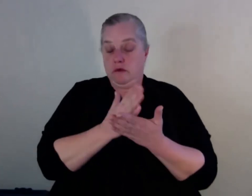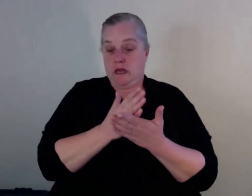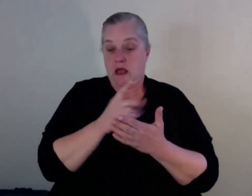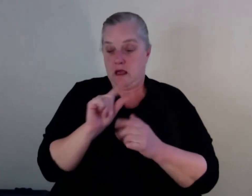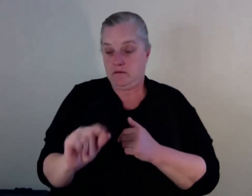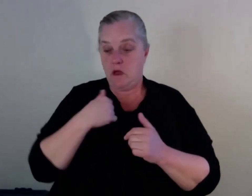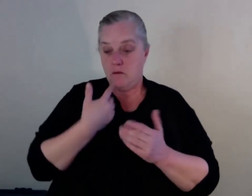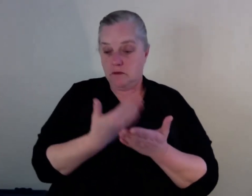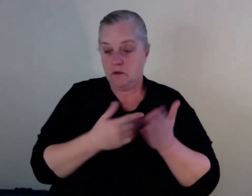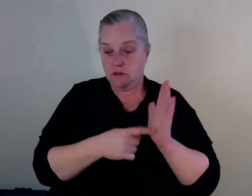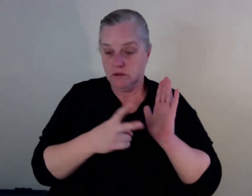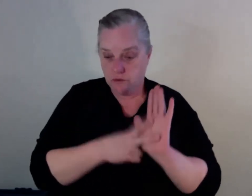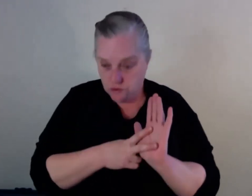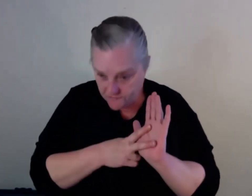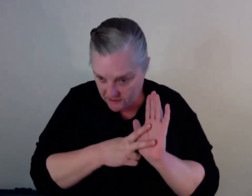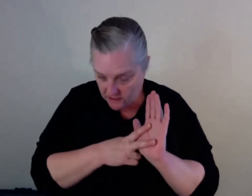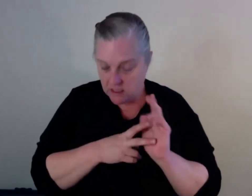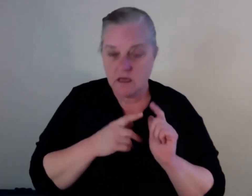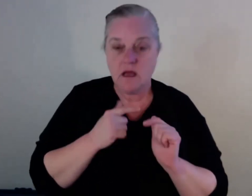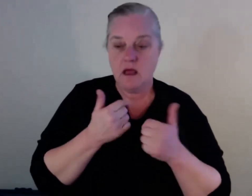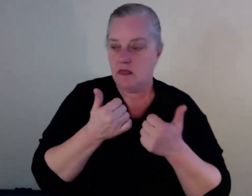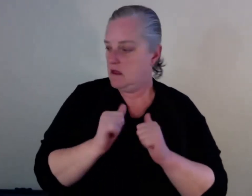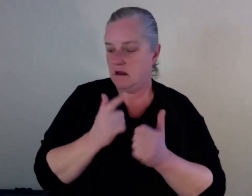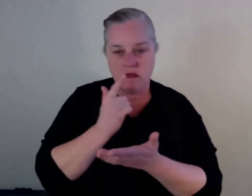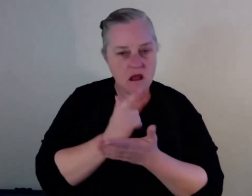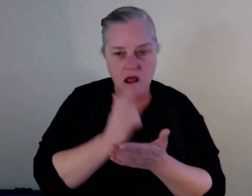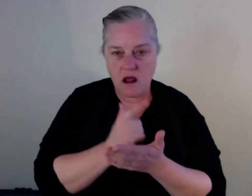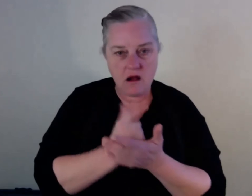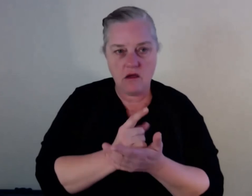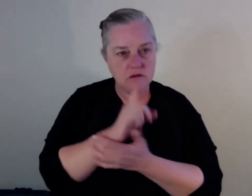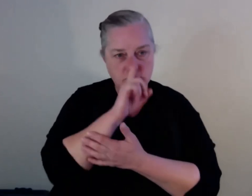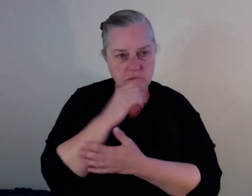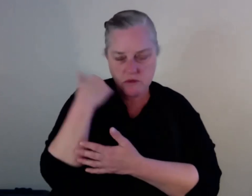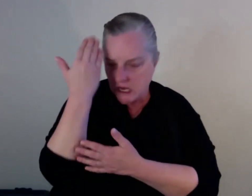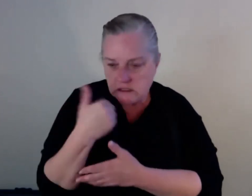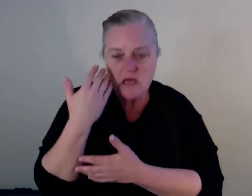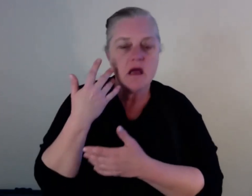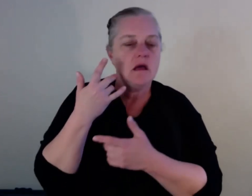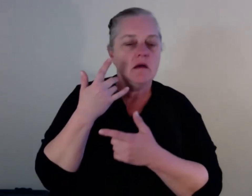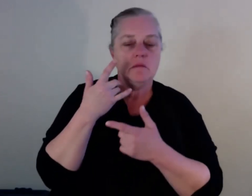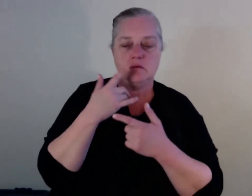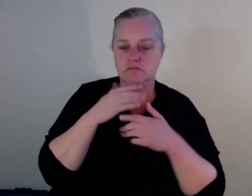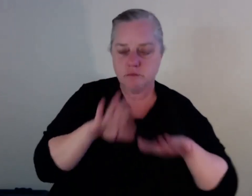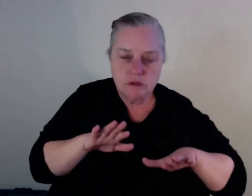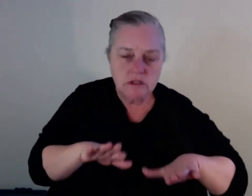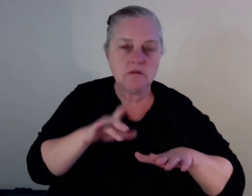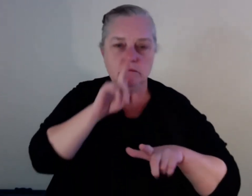shamed? Aren't you afraid? What's your family going to say? No. No, I want to do what I want to do. If I can help one person, I'll be